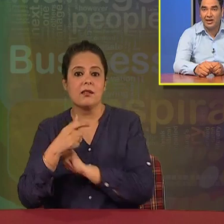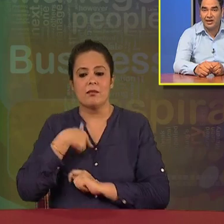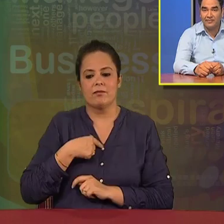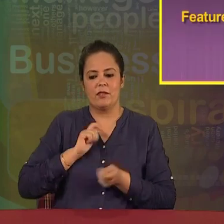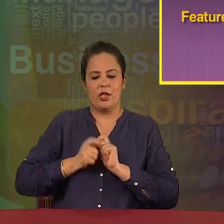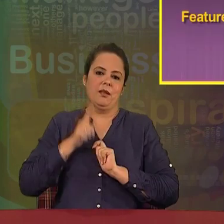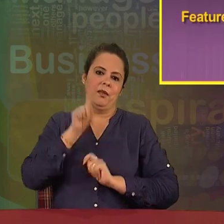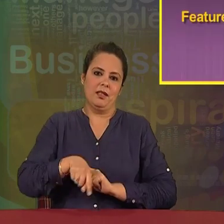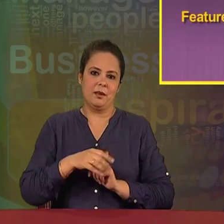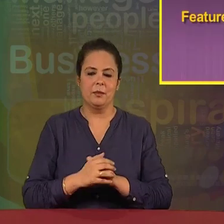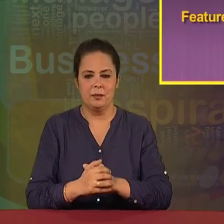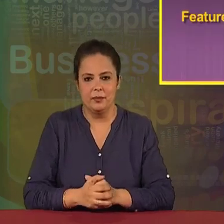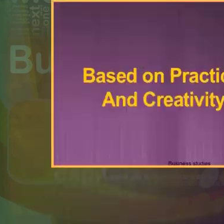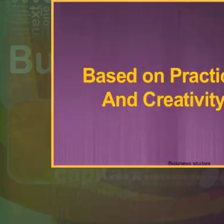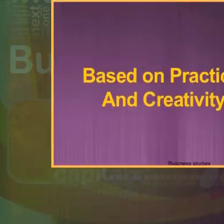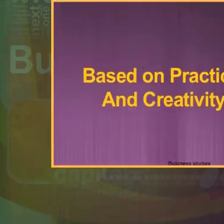accordingly.